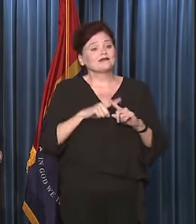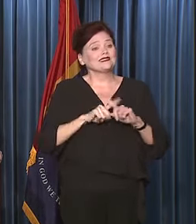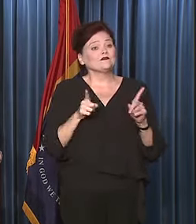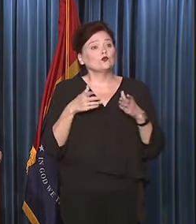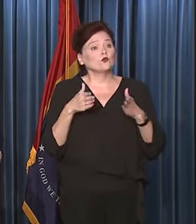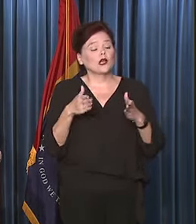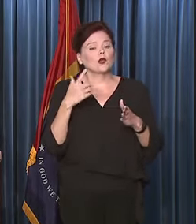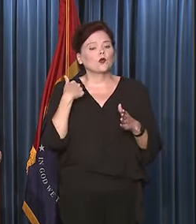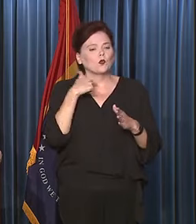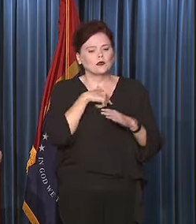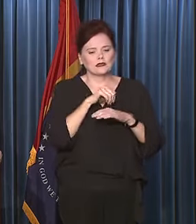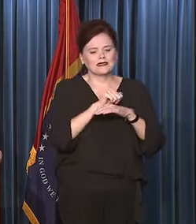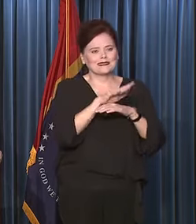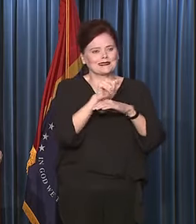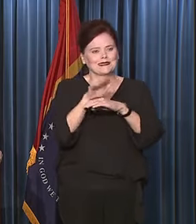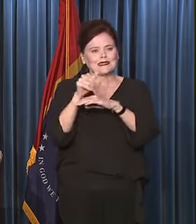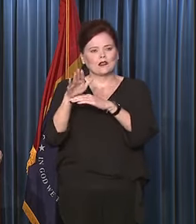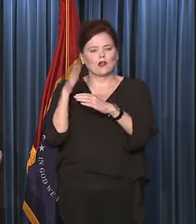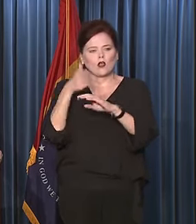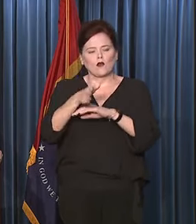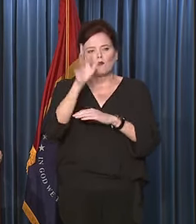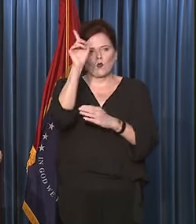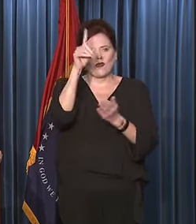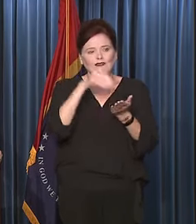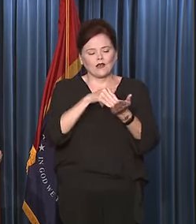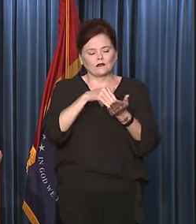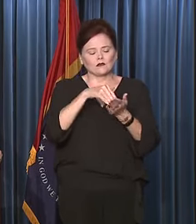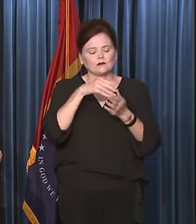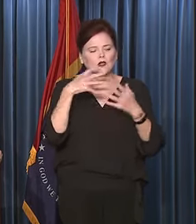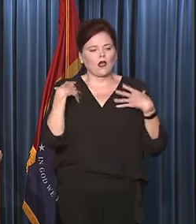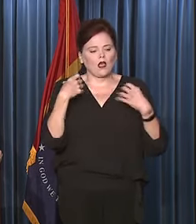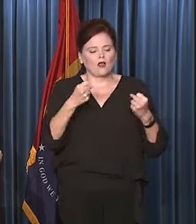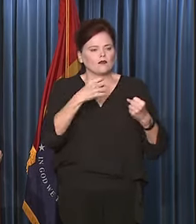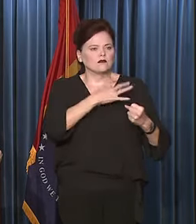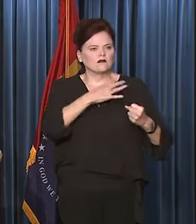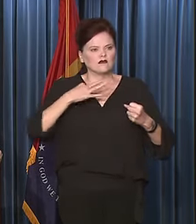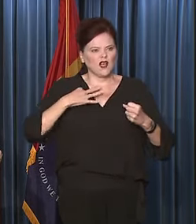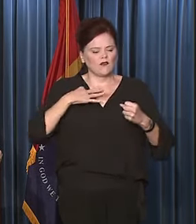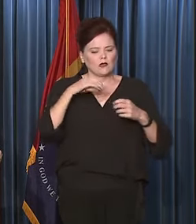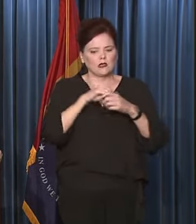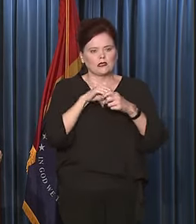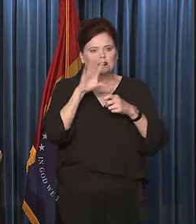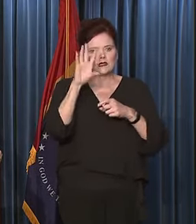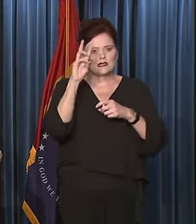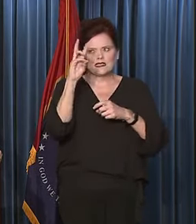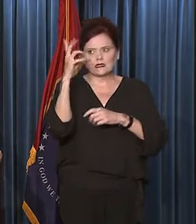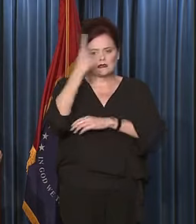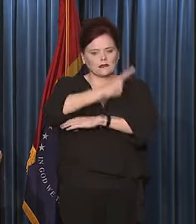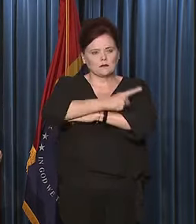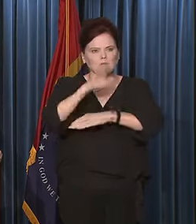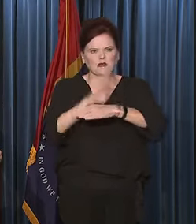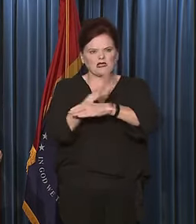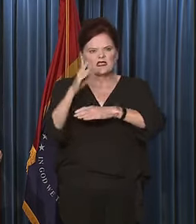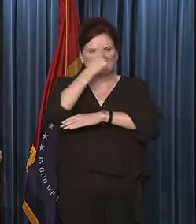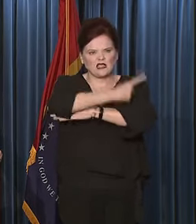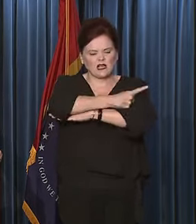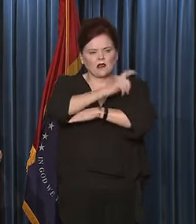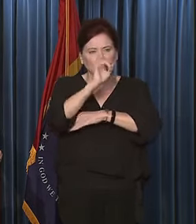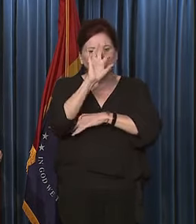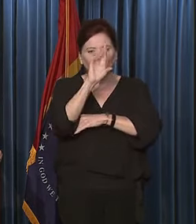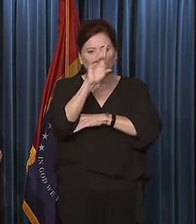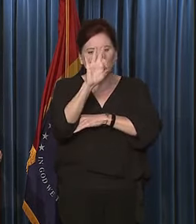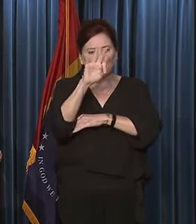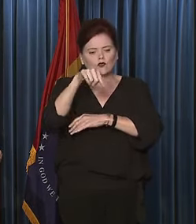we are deploying over 1,000 health care personnel within six business days of the RFQ closing